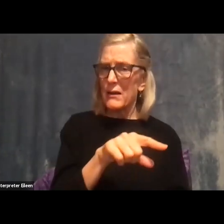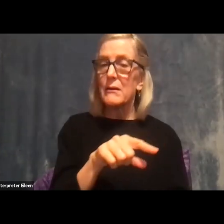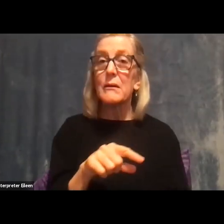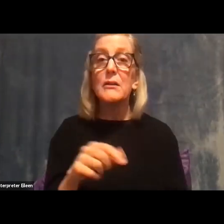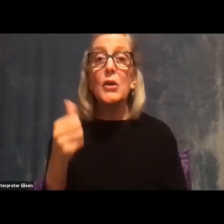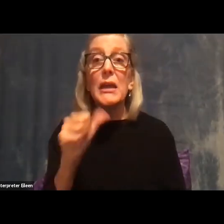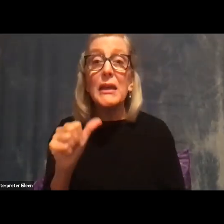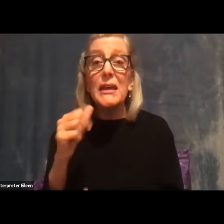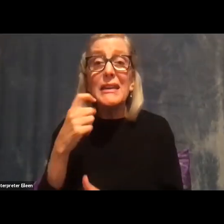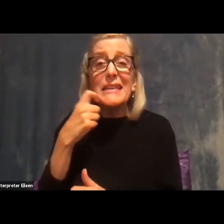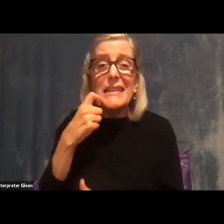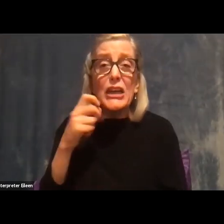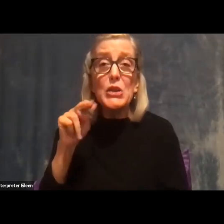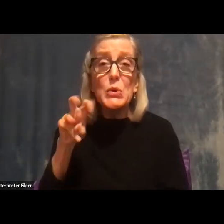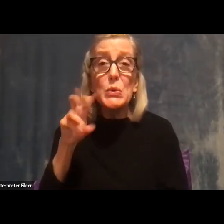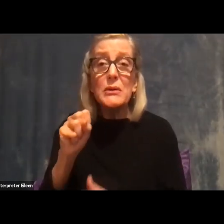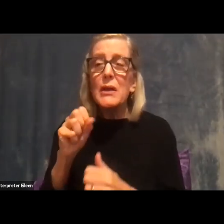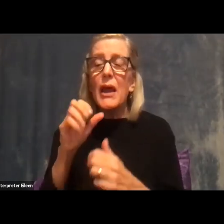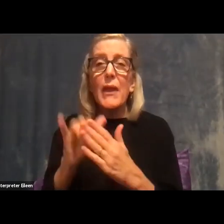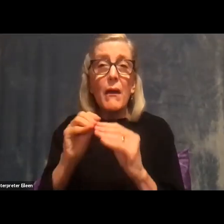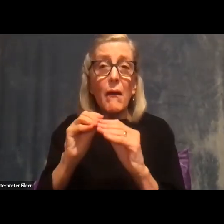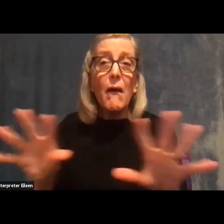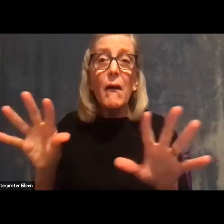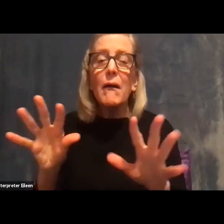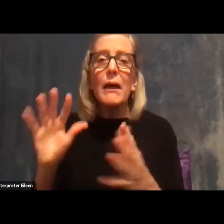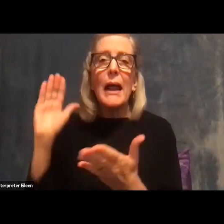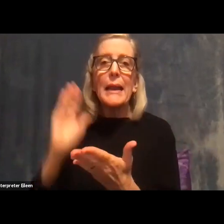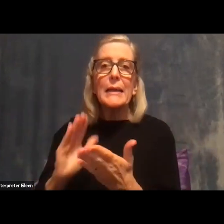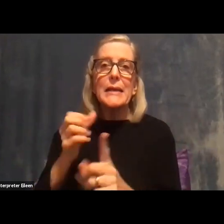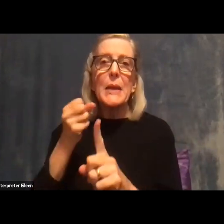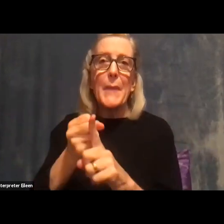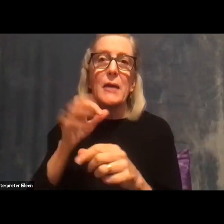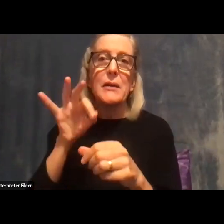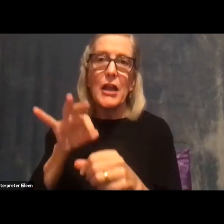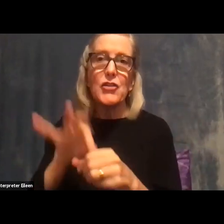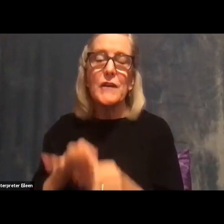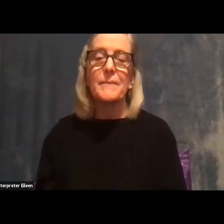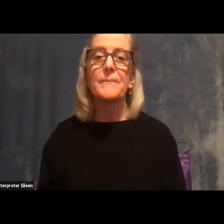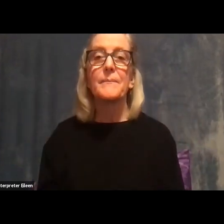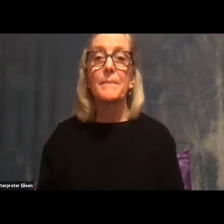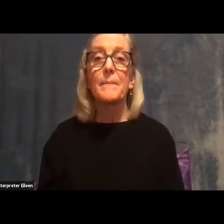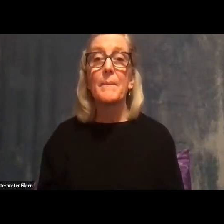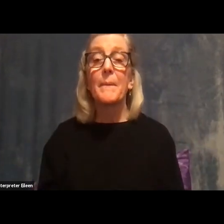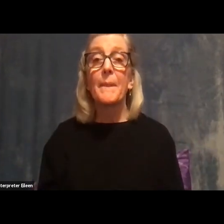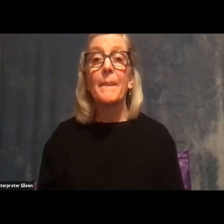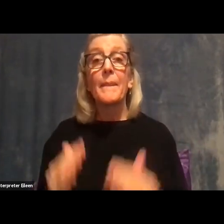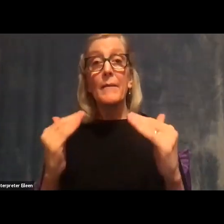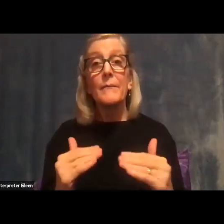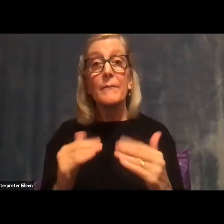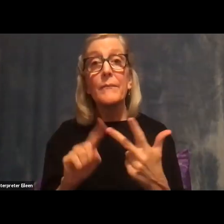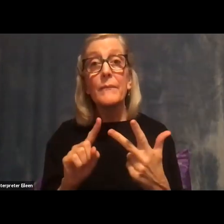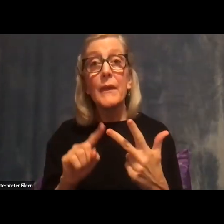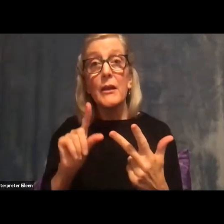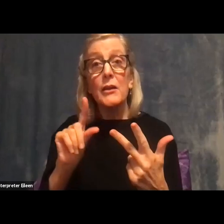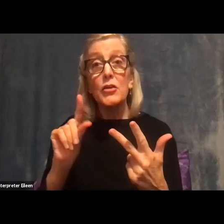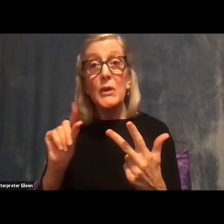an impact on the election because so many millions have already voted. There's also many fewer undecided voters in 2020 than in 2016.